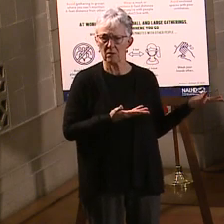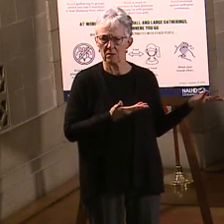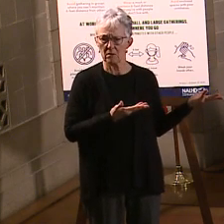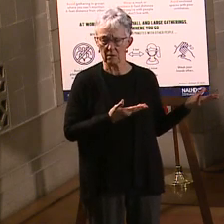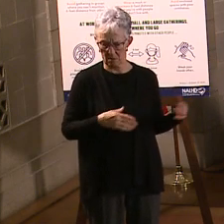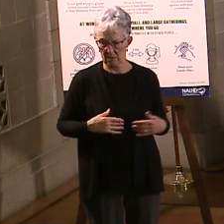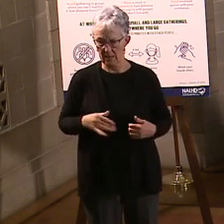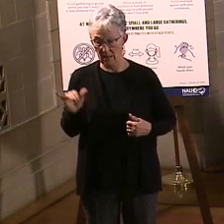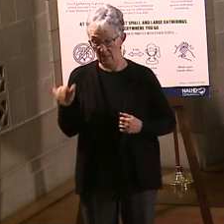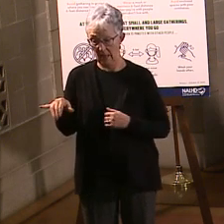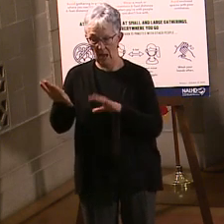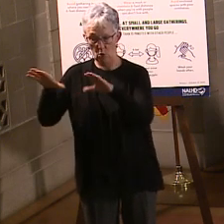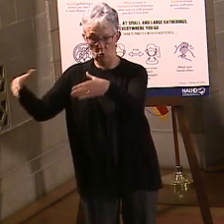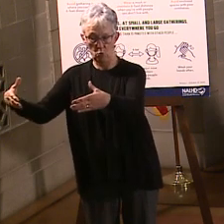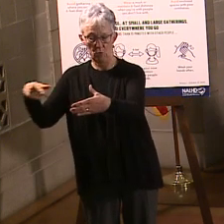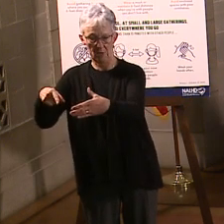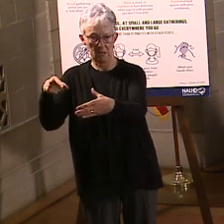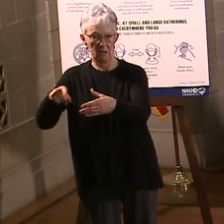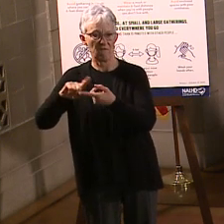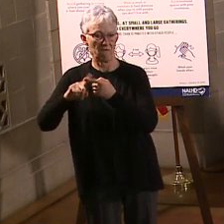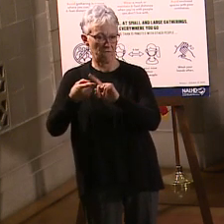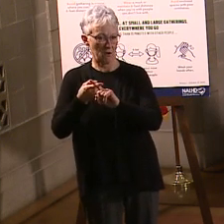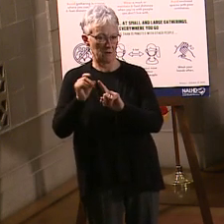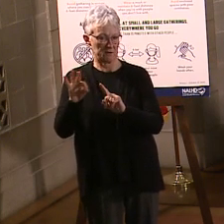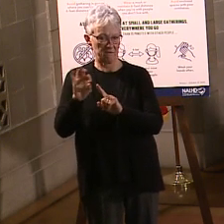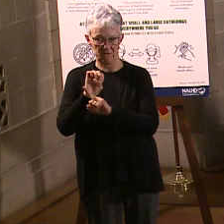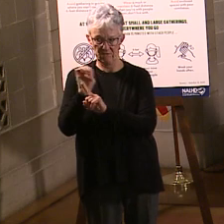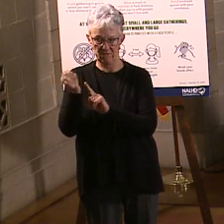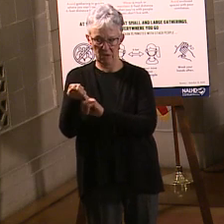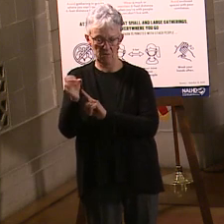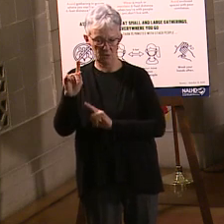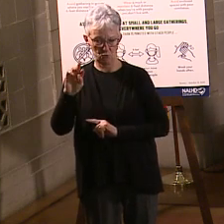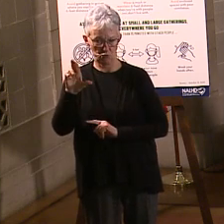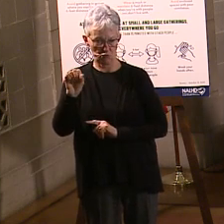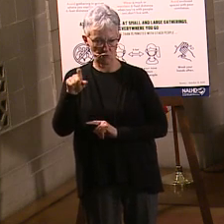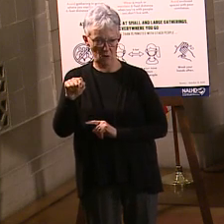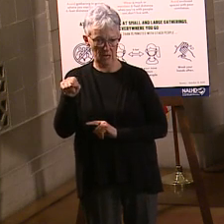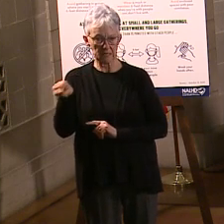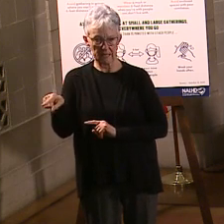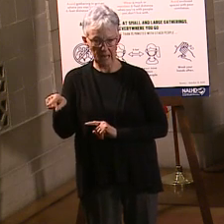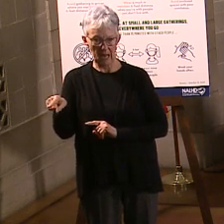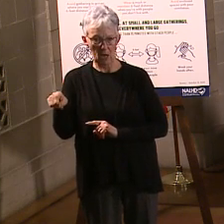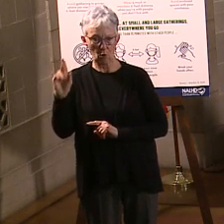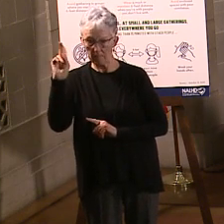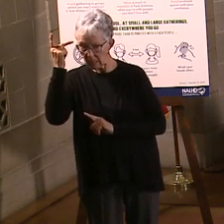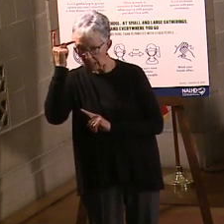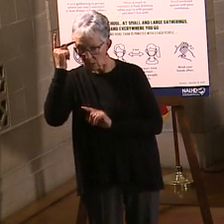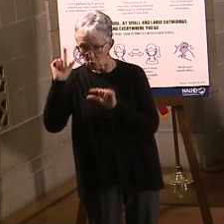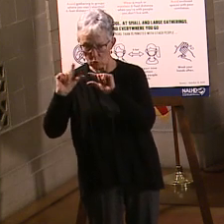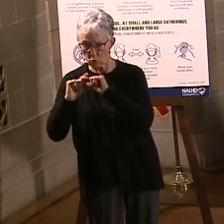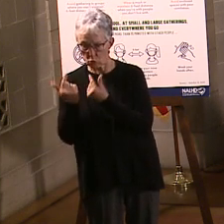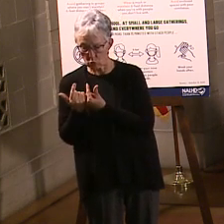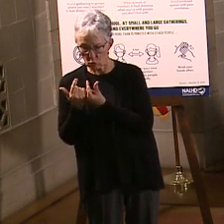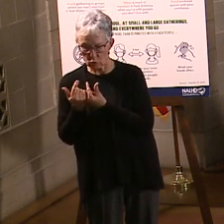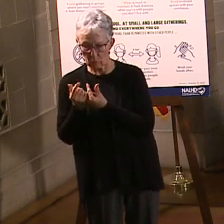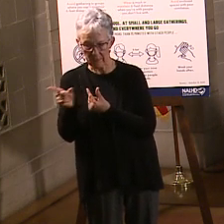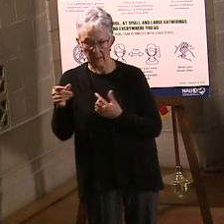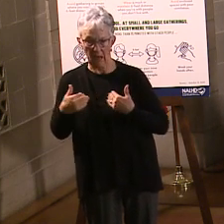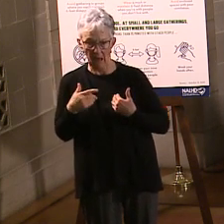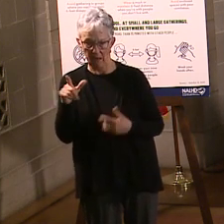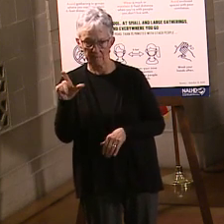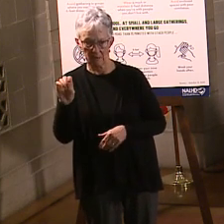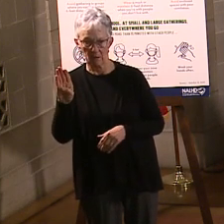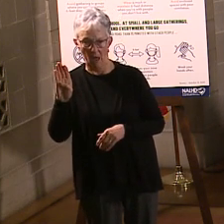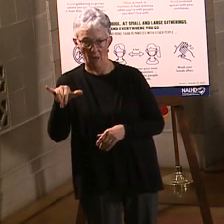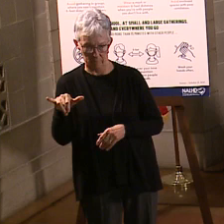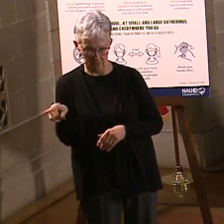are a politically motivated lobbyist group, so let's keep that in mind in the first place. Second place, in